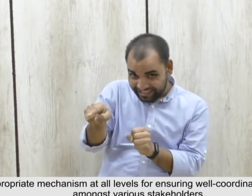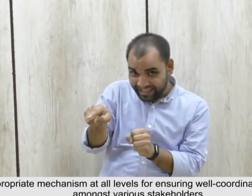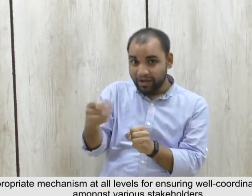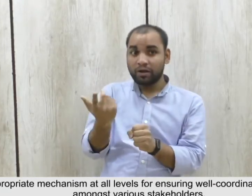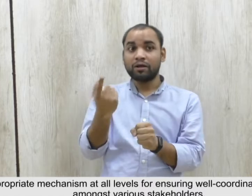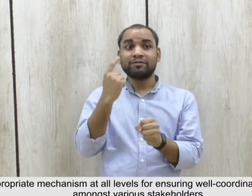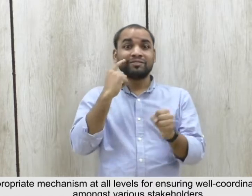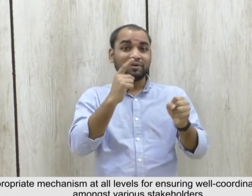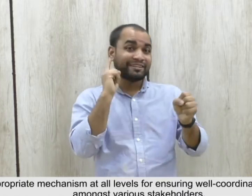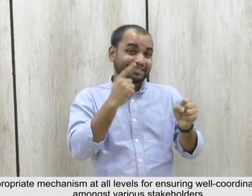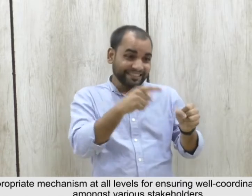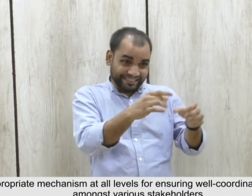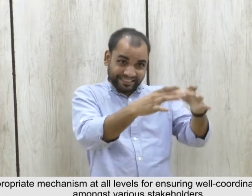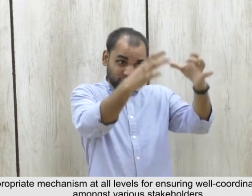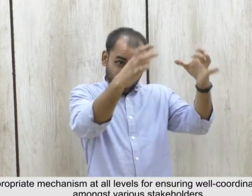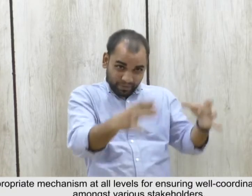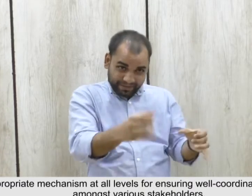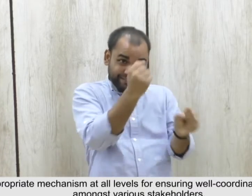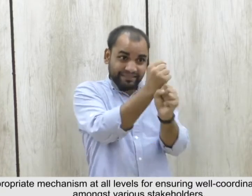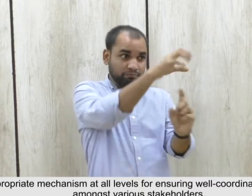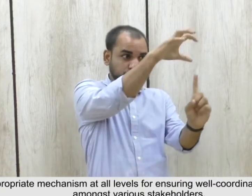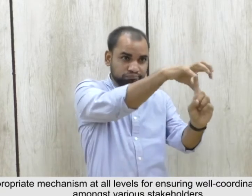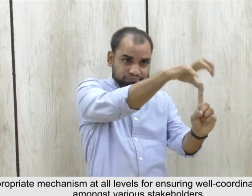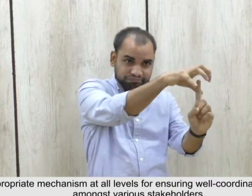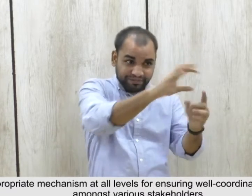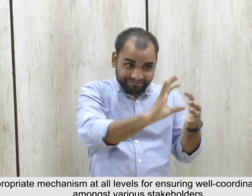-coordinated efforts amongst various stakeholders,